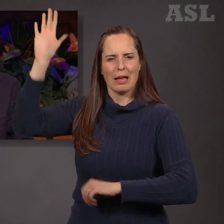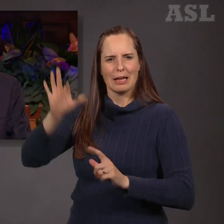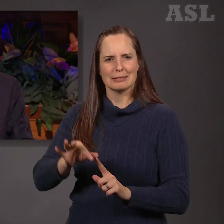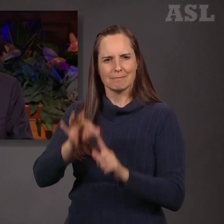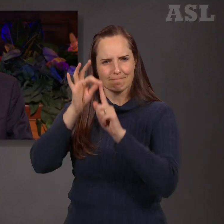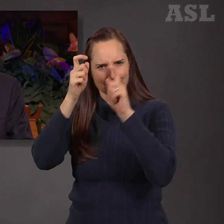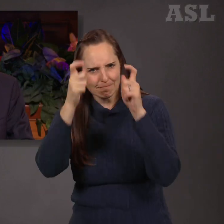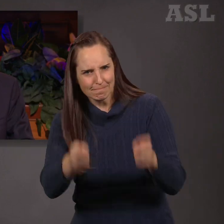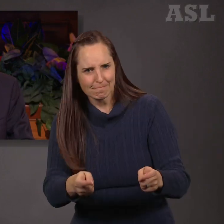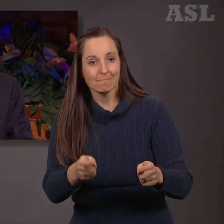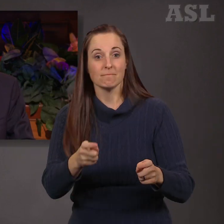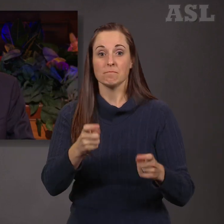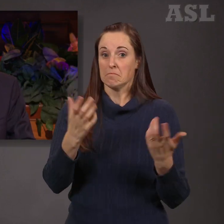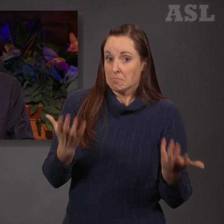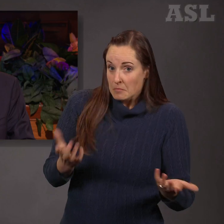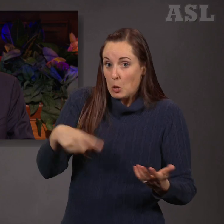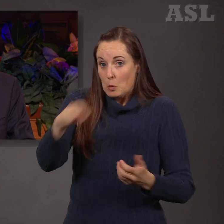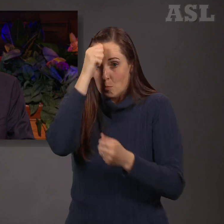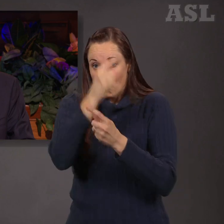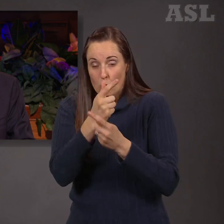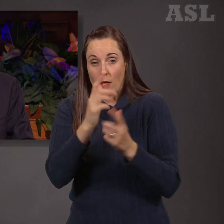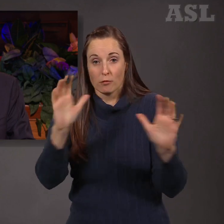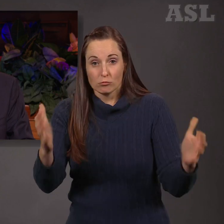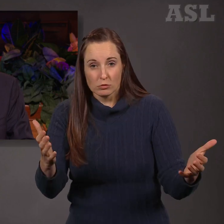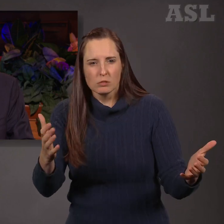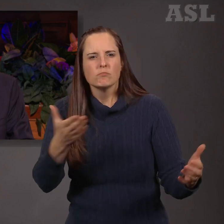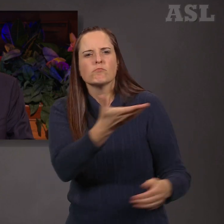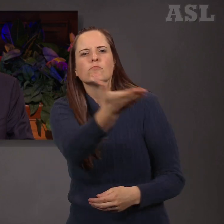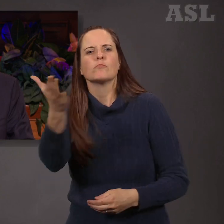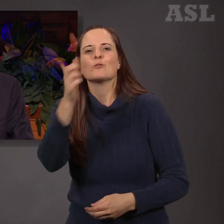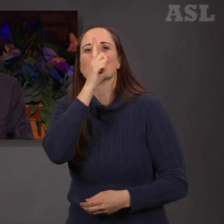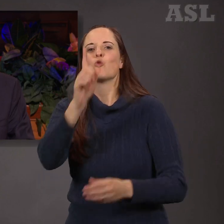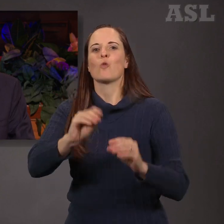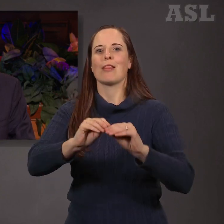ye may judge which light is the light of Christ.